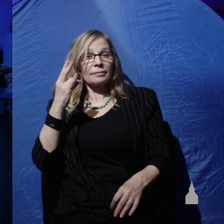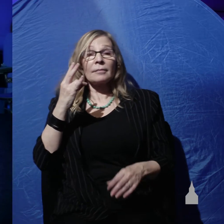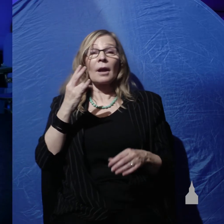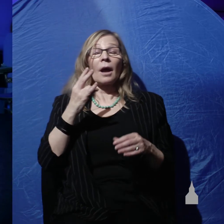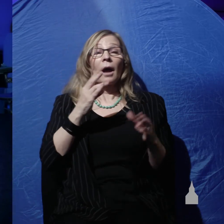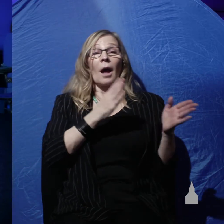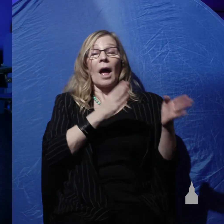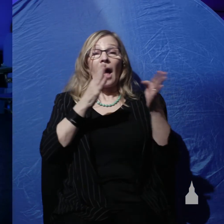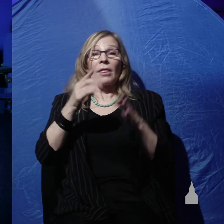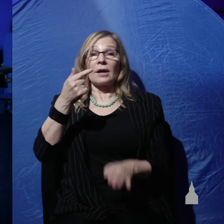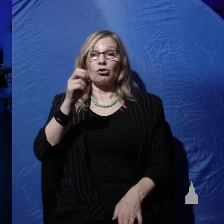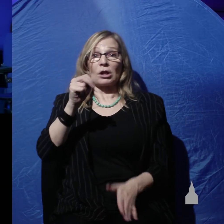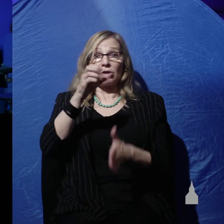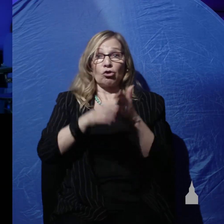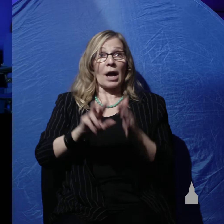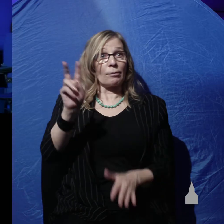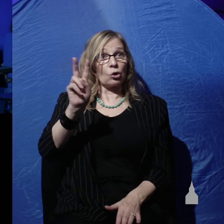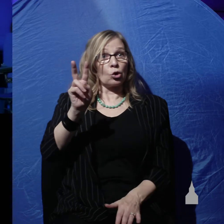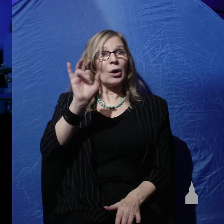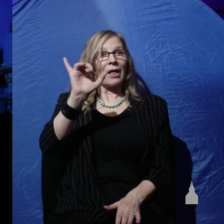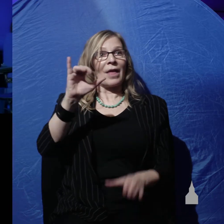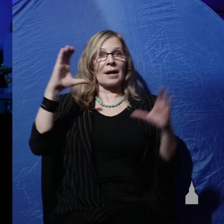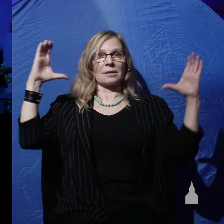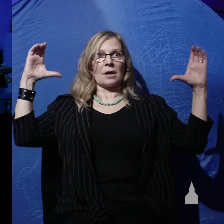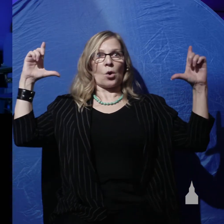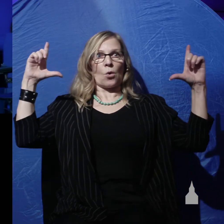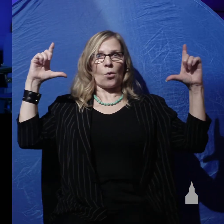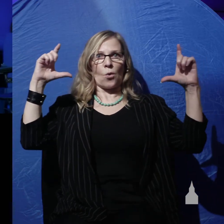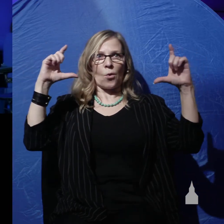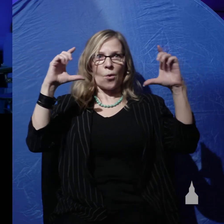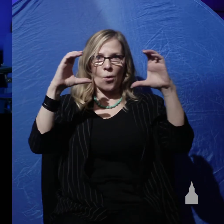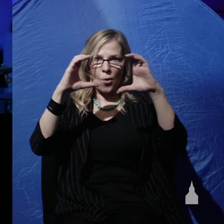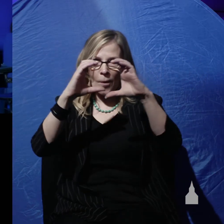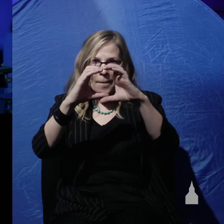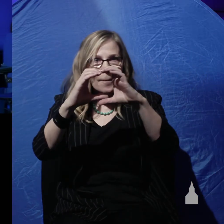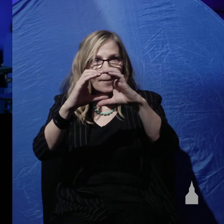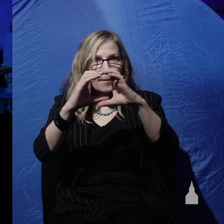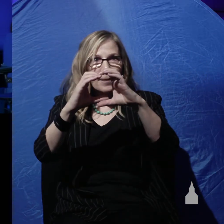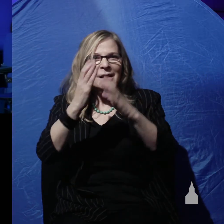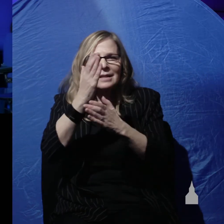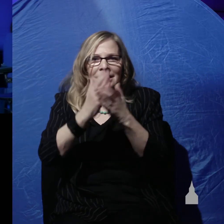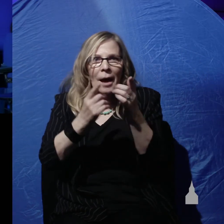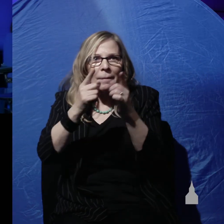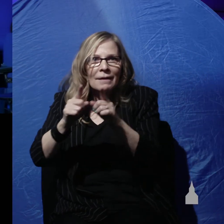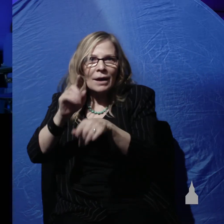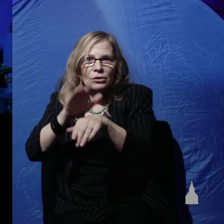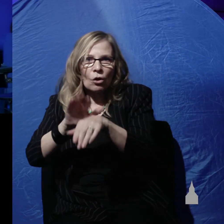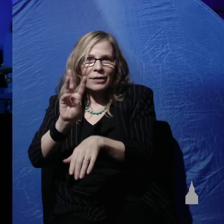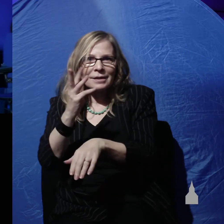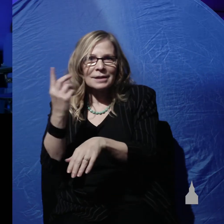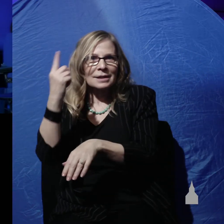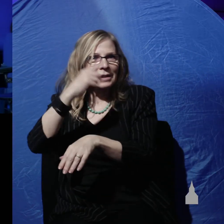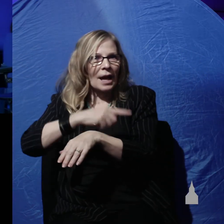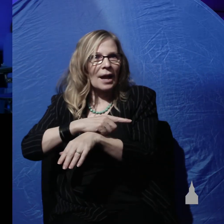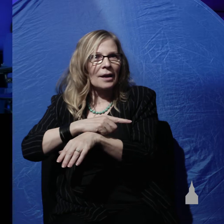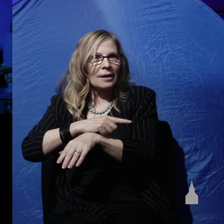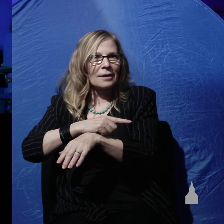two is the telephoto zoom lens view of some events on day six to give us some more